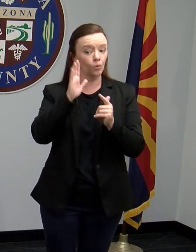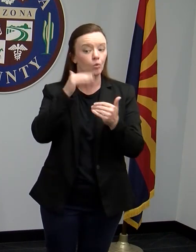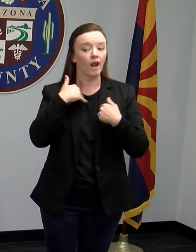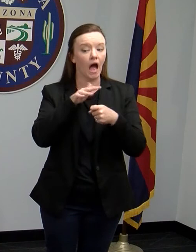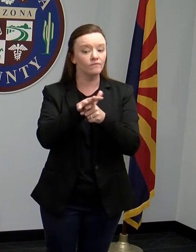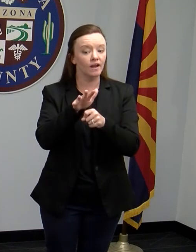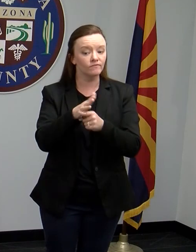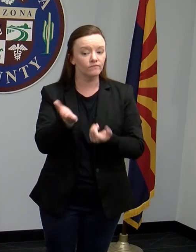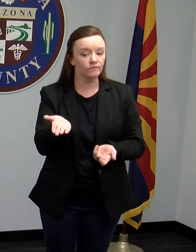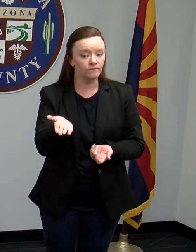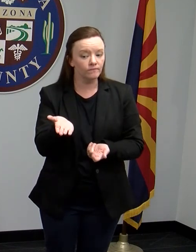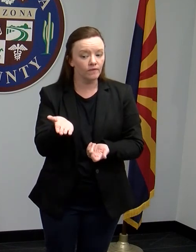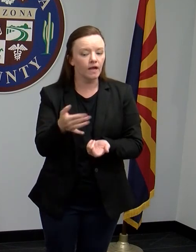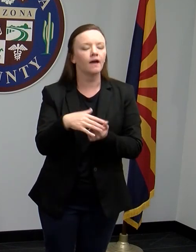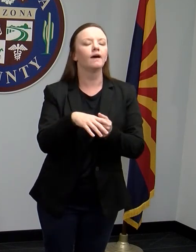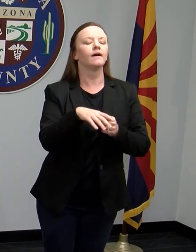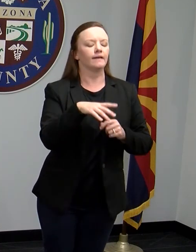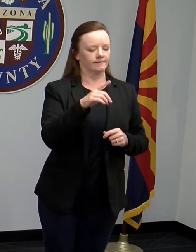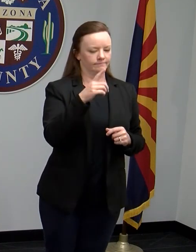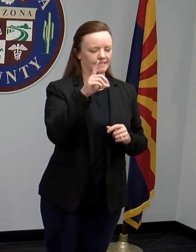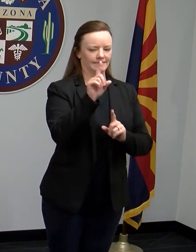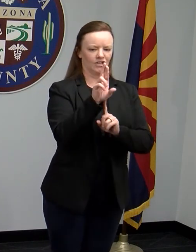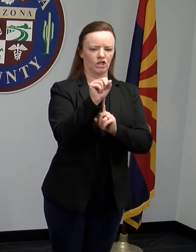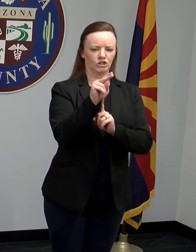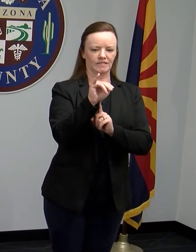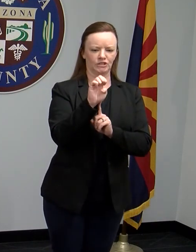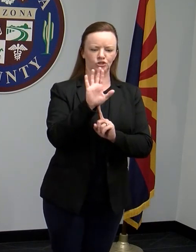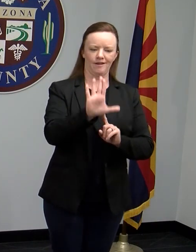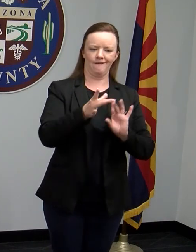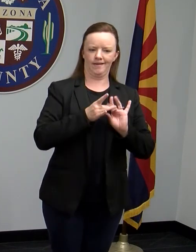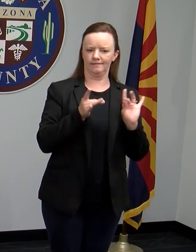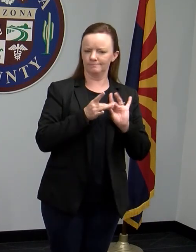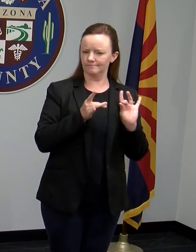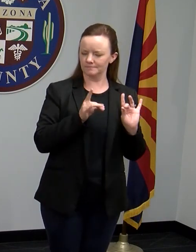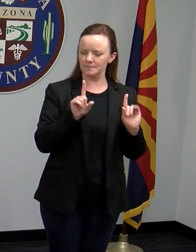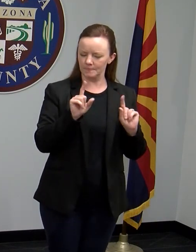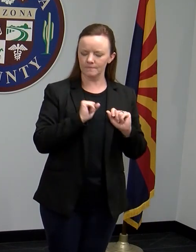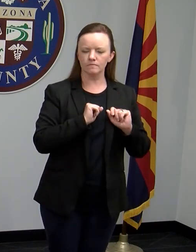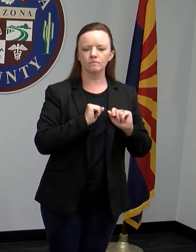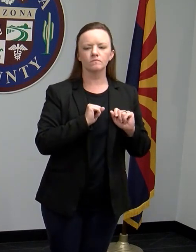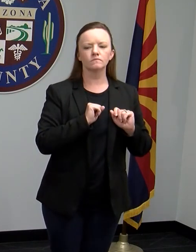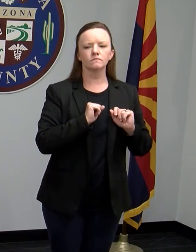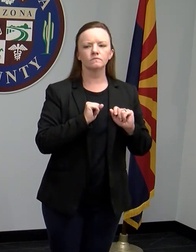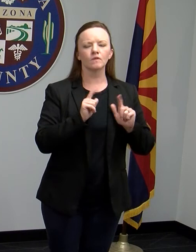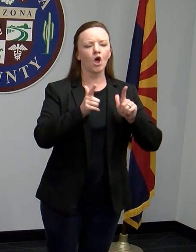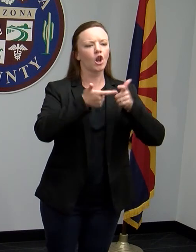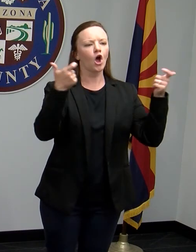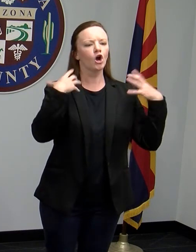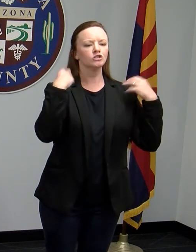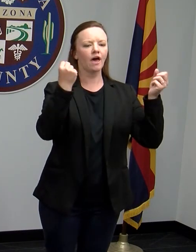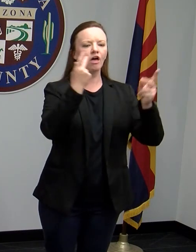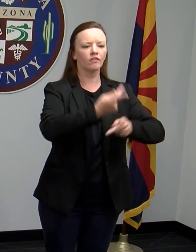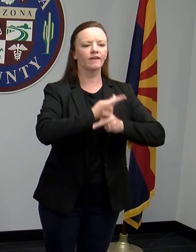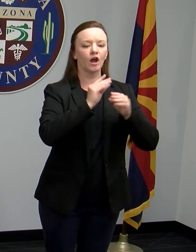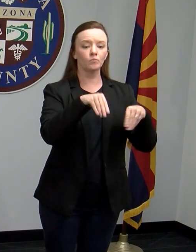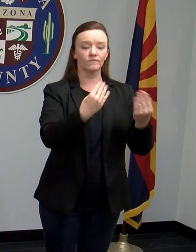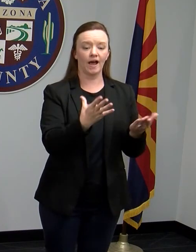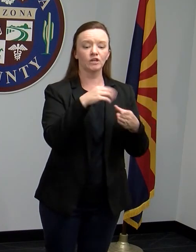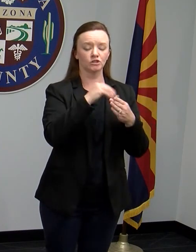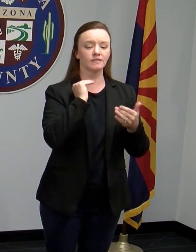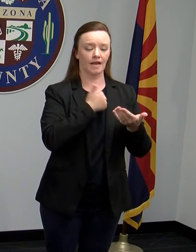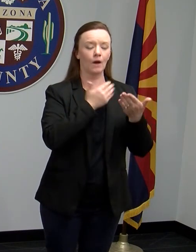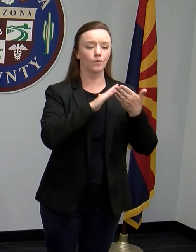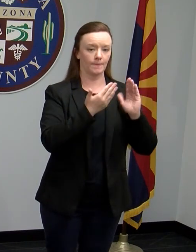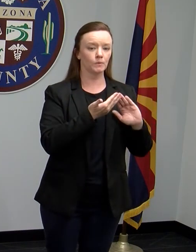I think what Dr. Sonenshine was saying is that large medical, large healthcare providers in our